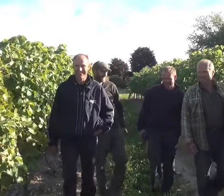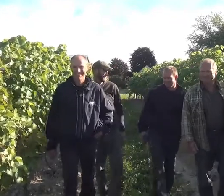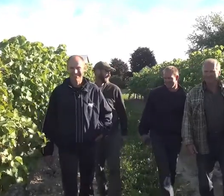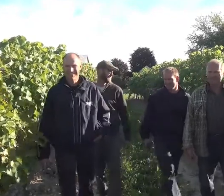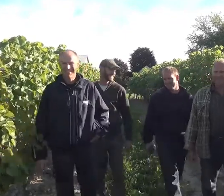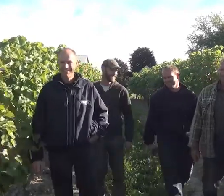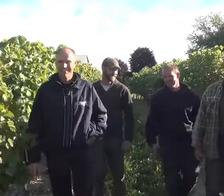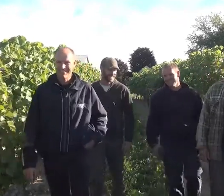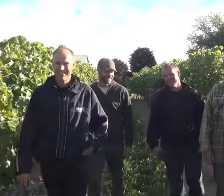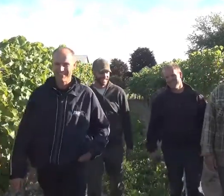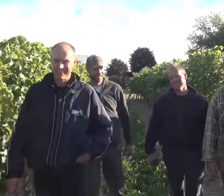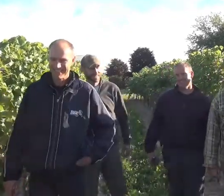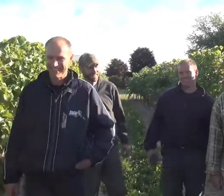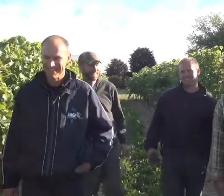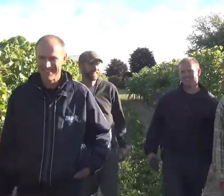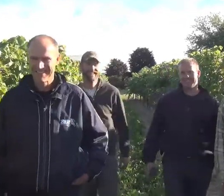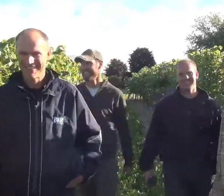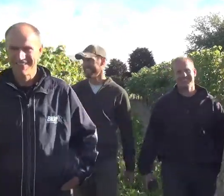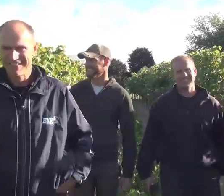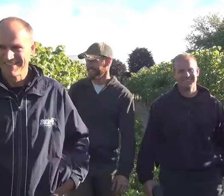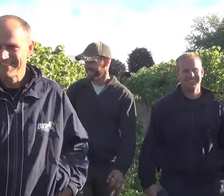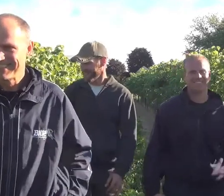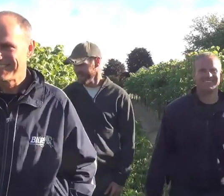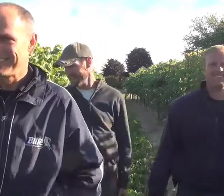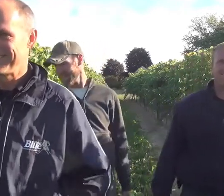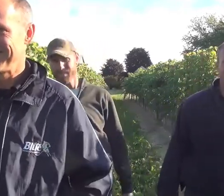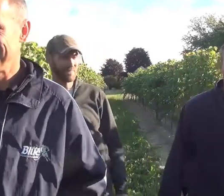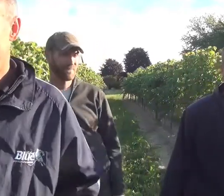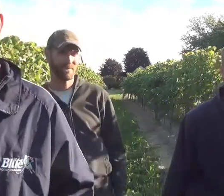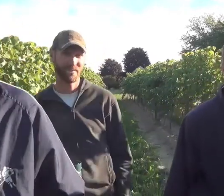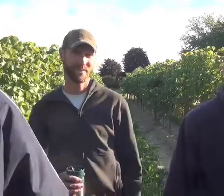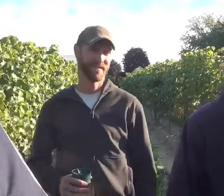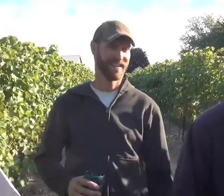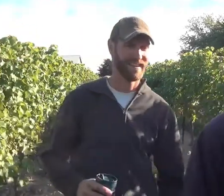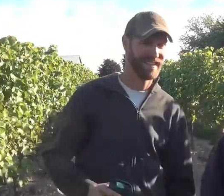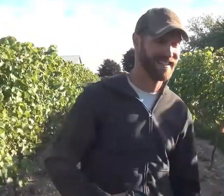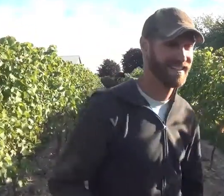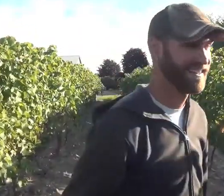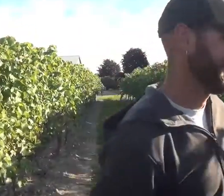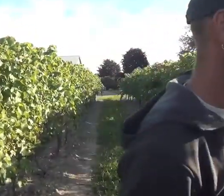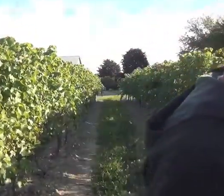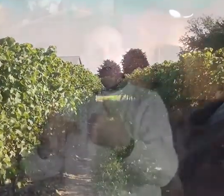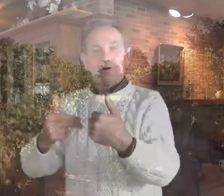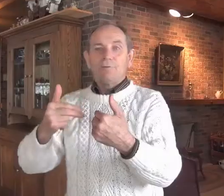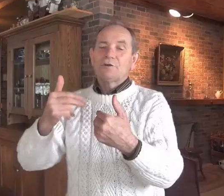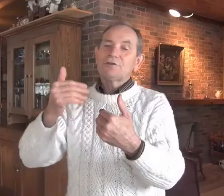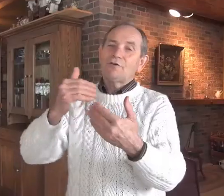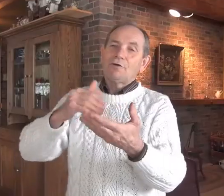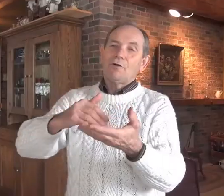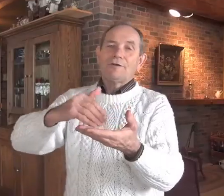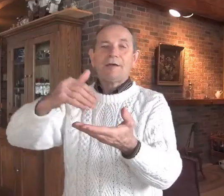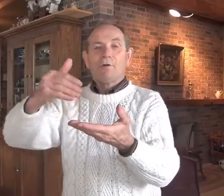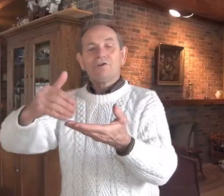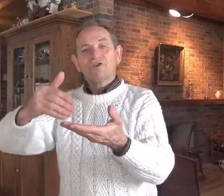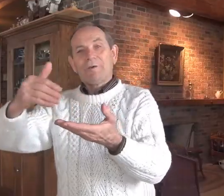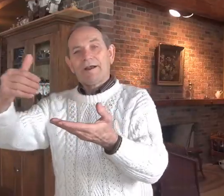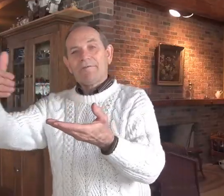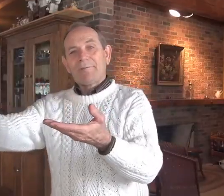a pension plan for Doug. They also realized that Doug Jr., when he came into the business, wasn't going to take ownership right off the